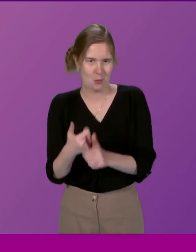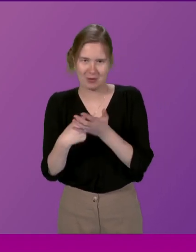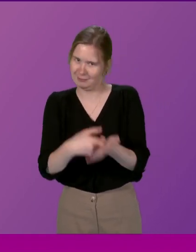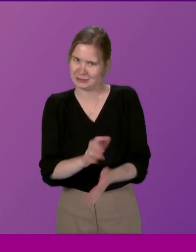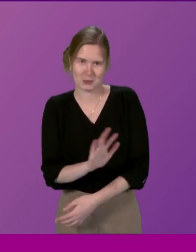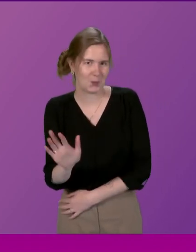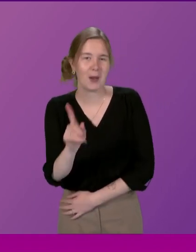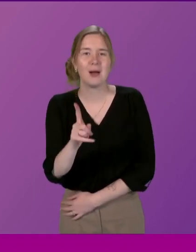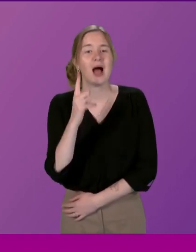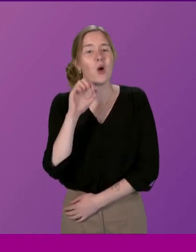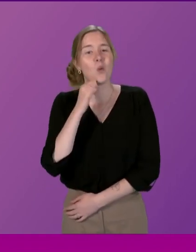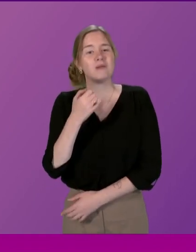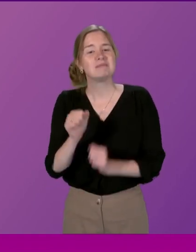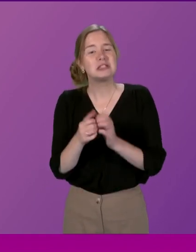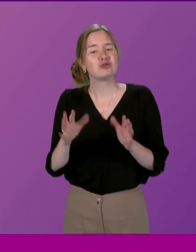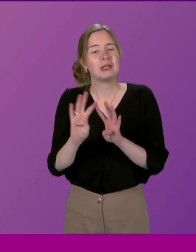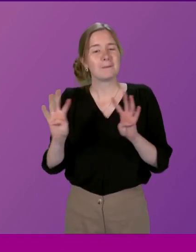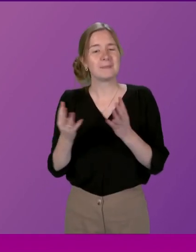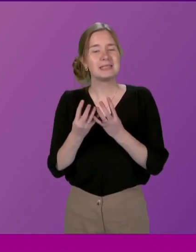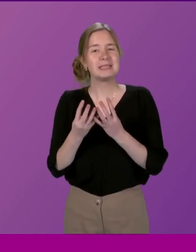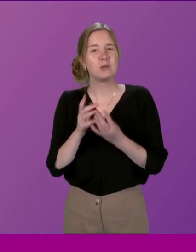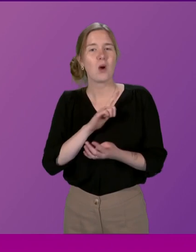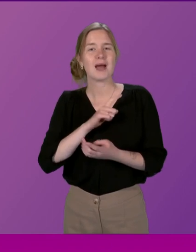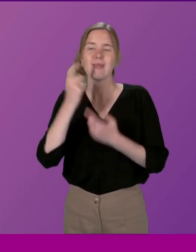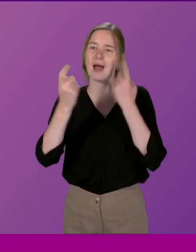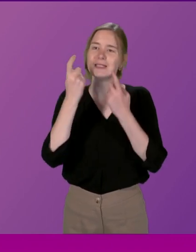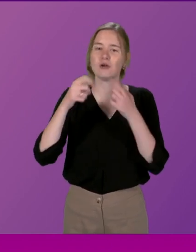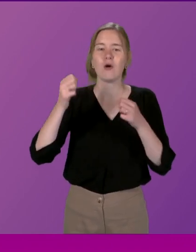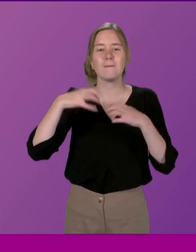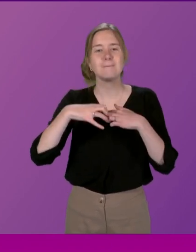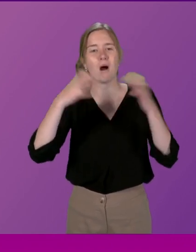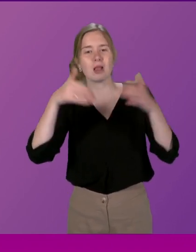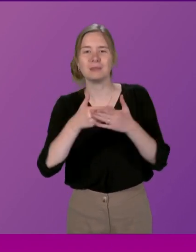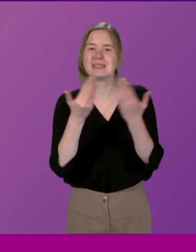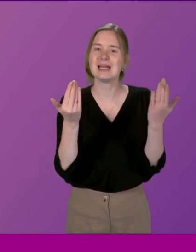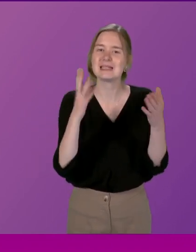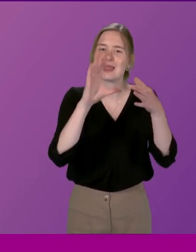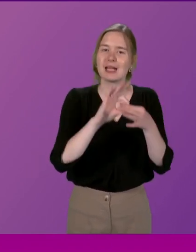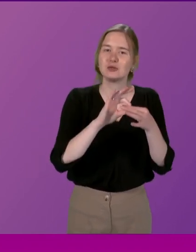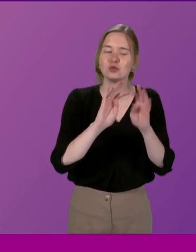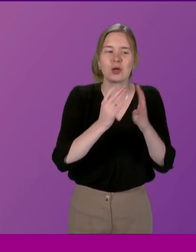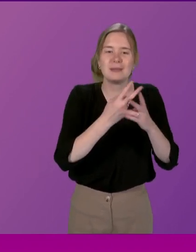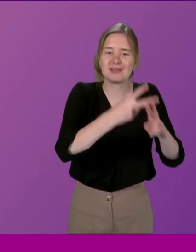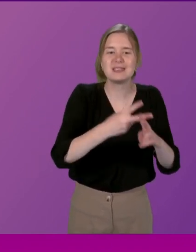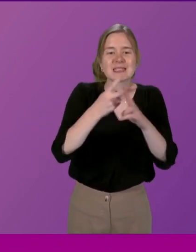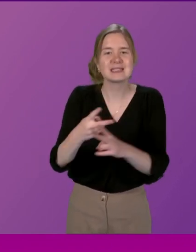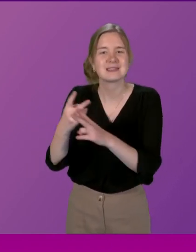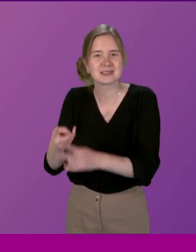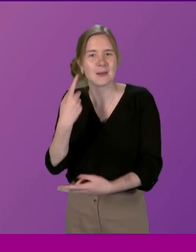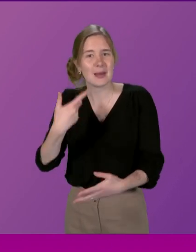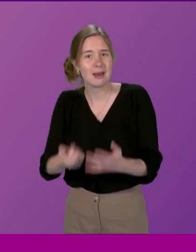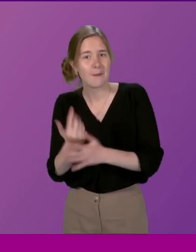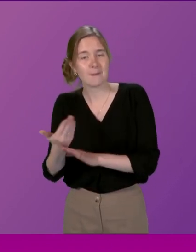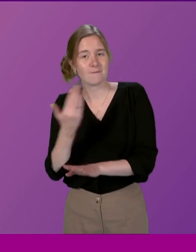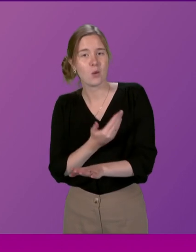but I would slightly disagree with the committee on the idea of parliament days linked perhaps to committee visits as happened in the